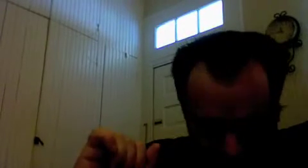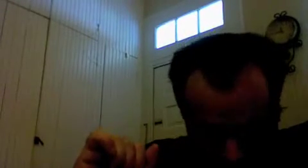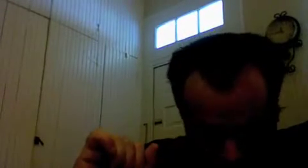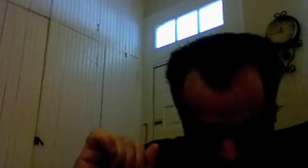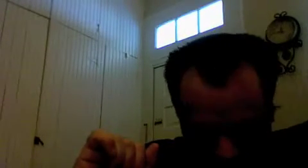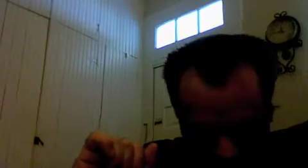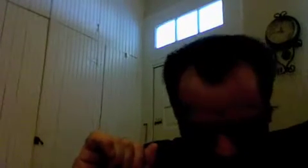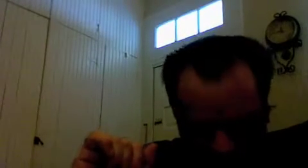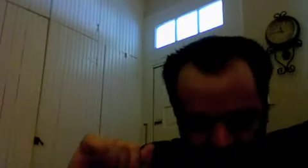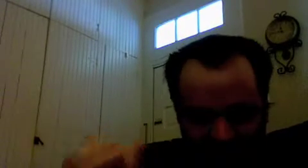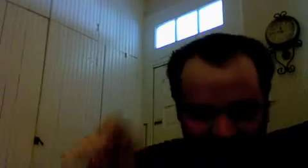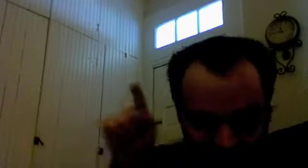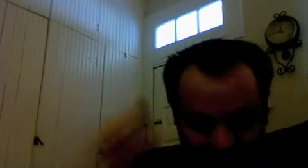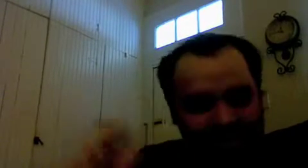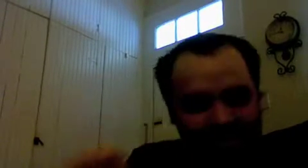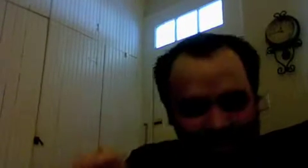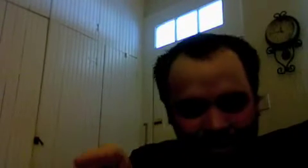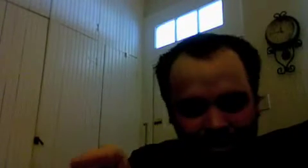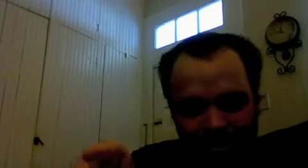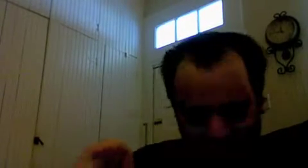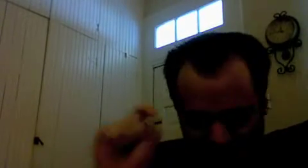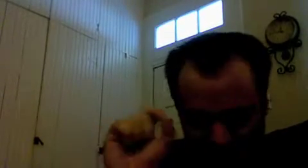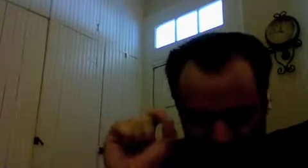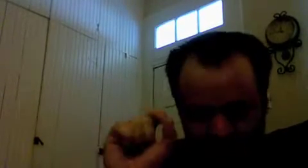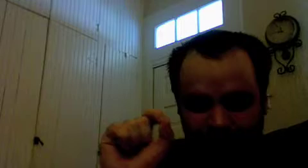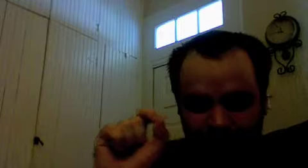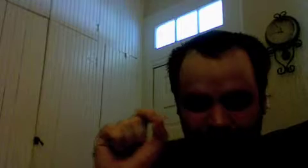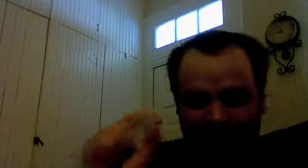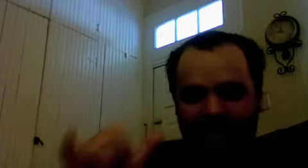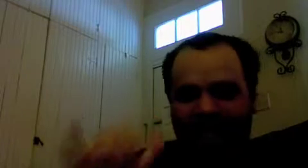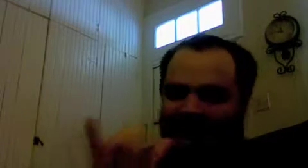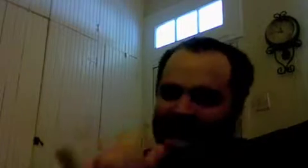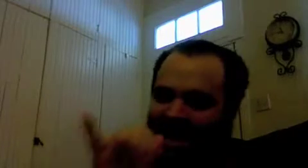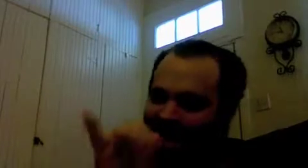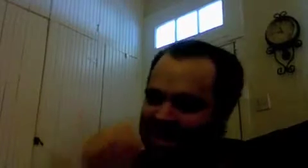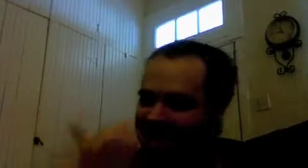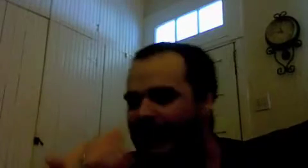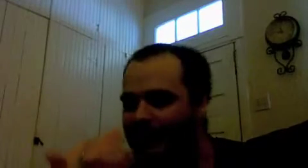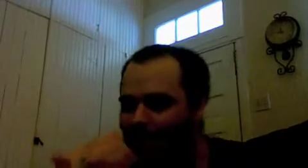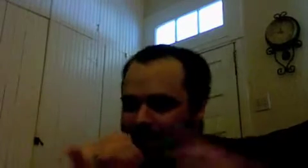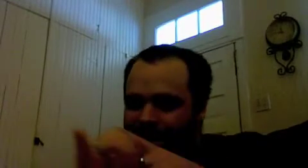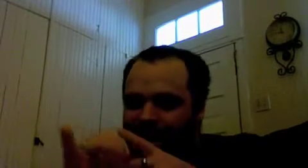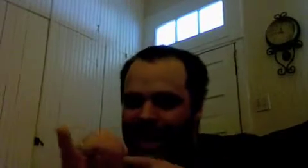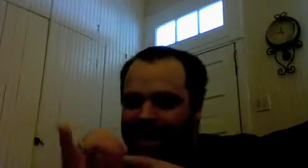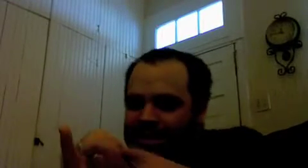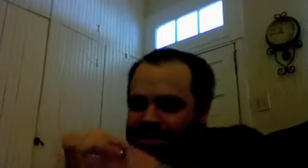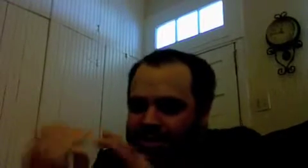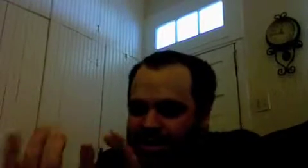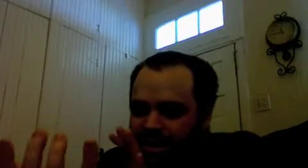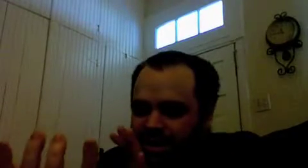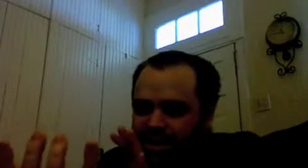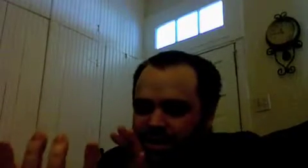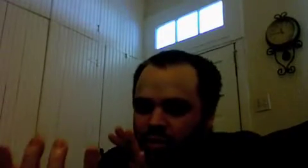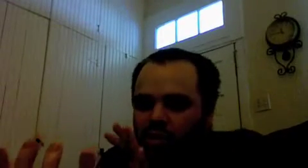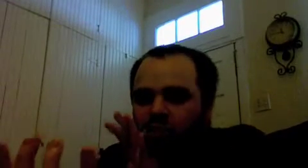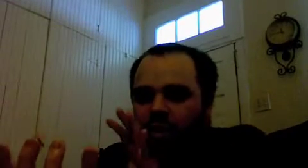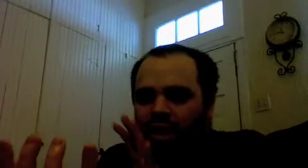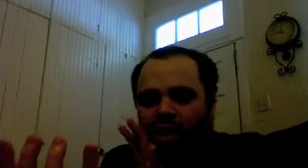and he says that's the truth right that gap and the uh